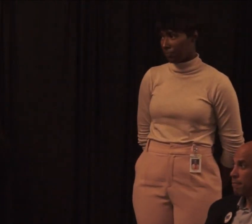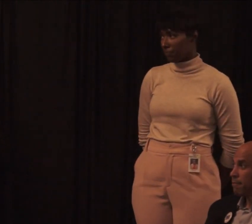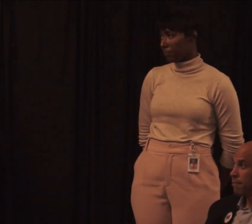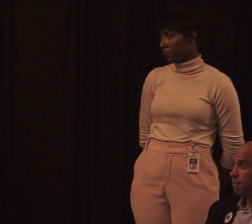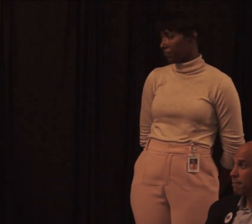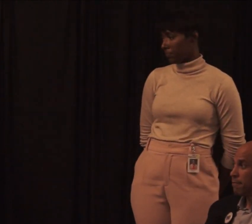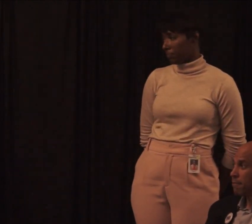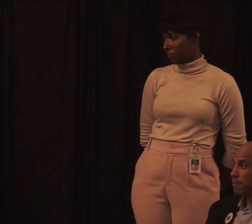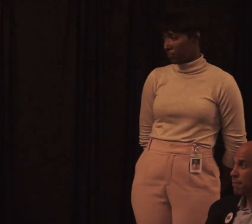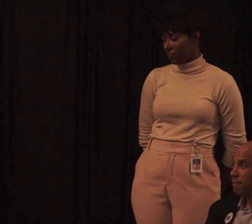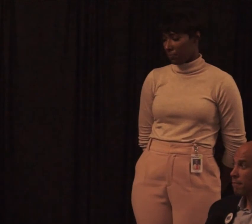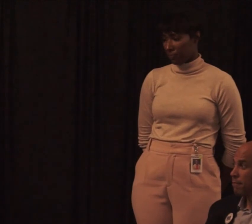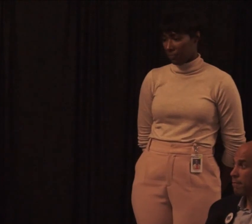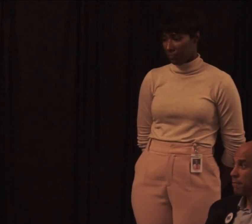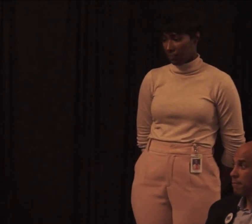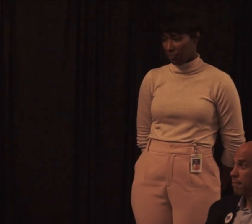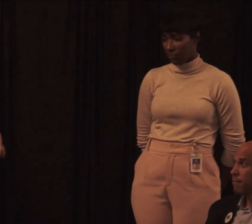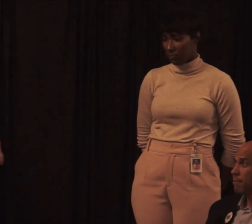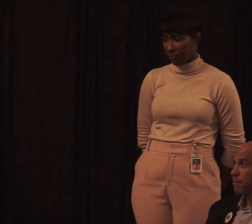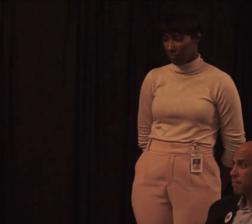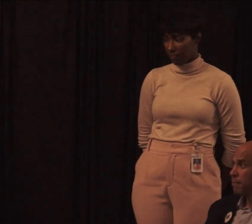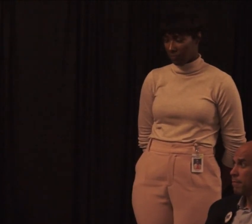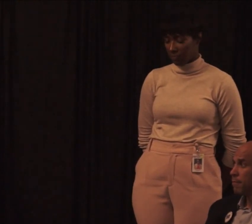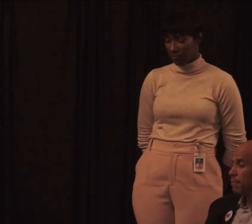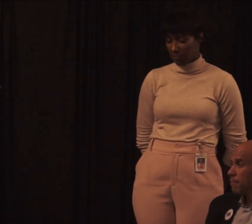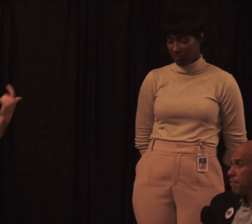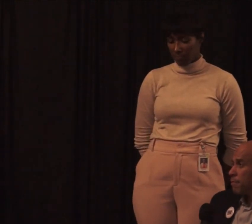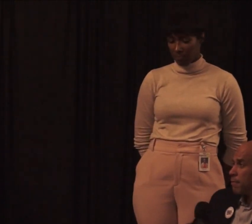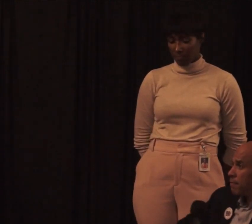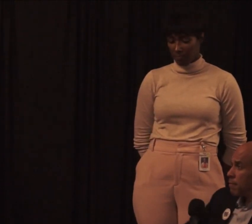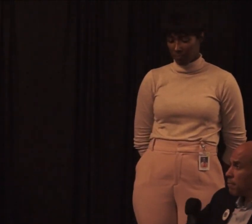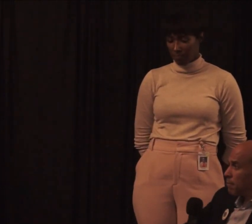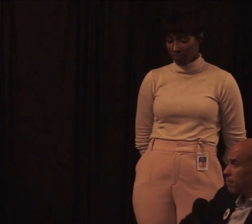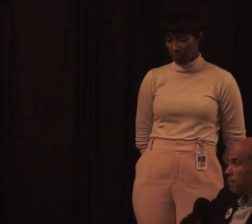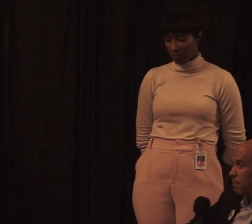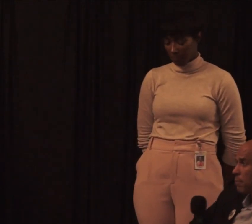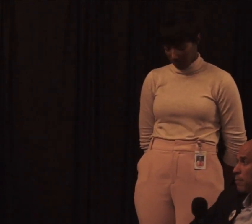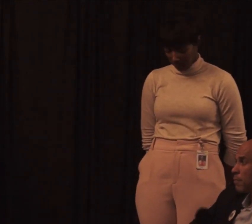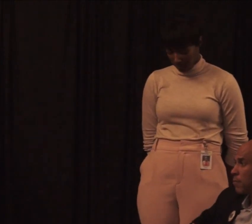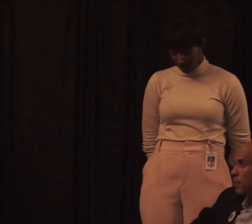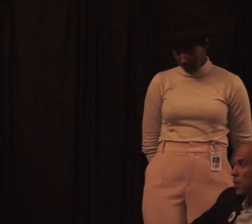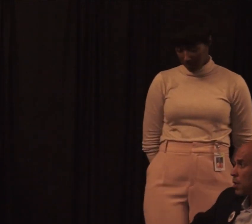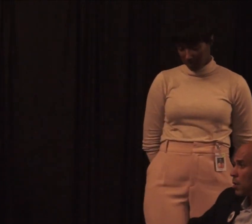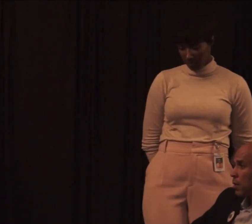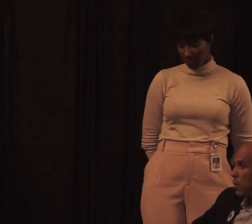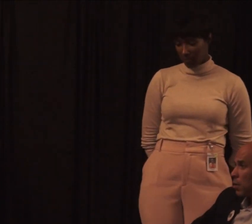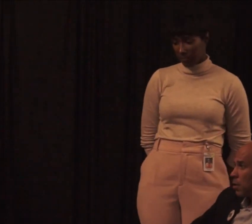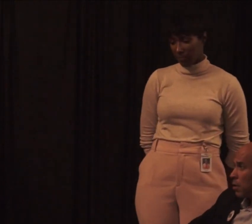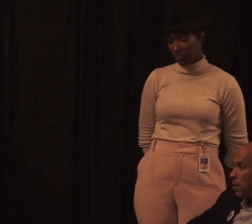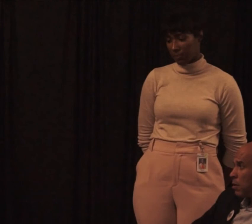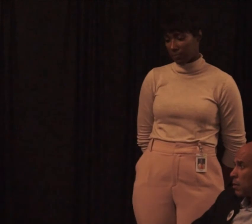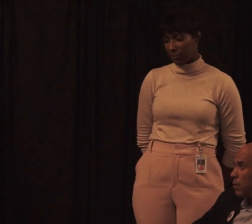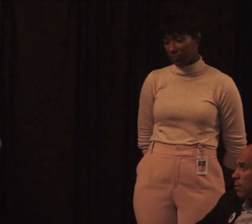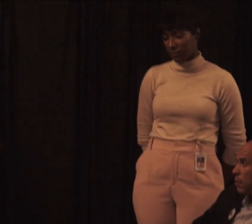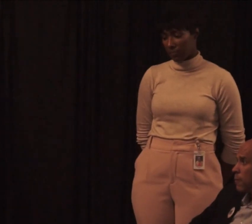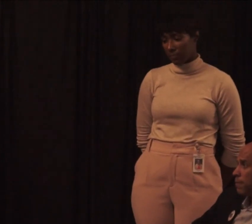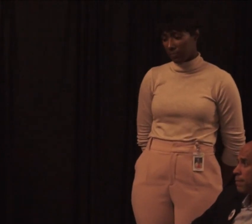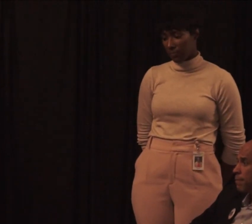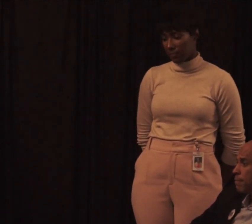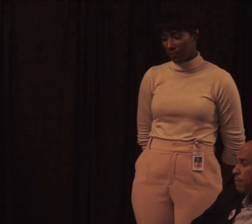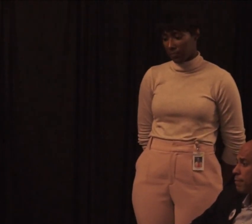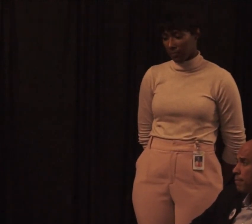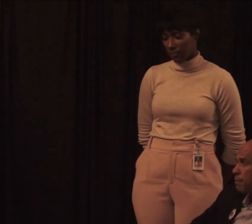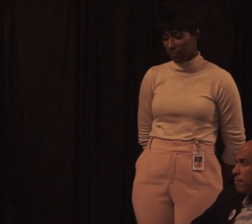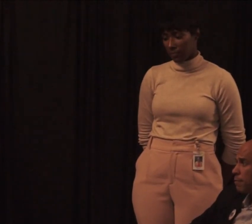very blessed here to have two large free clinics. And so we provide healthcare to many uninsured but a lot of underinsured individuals.